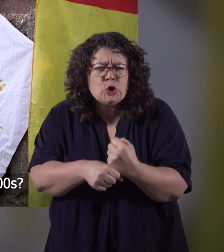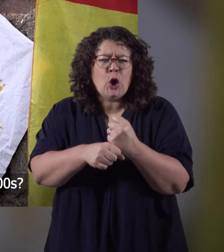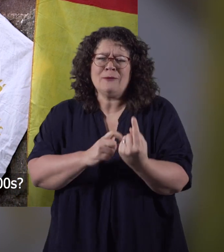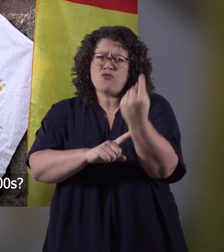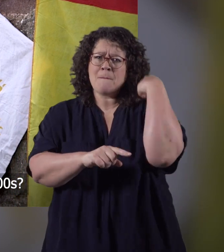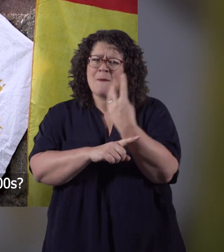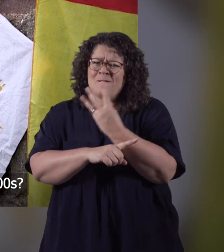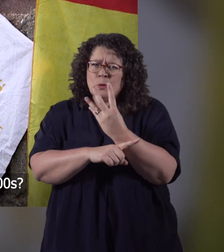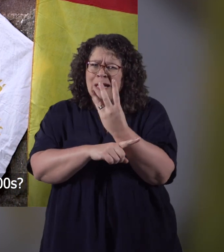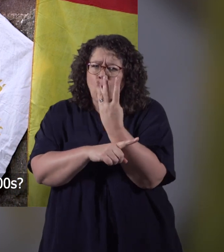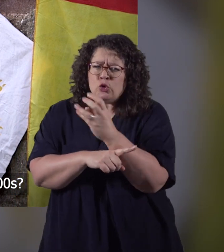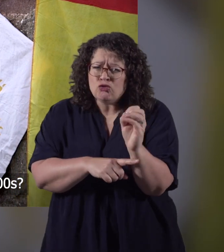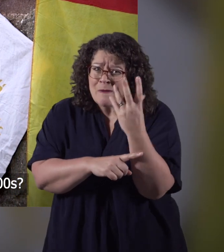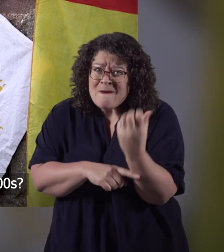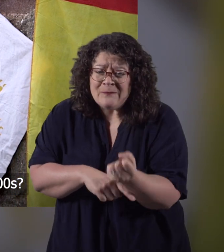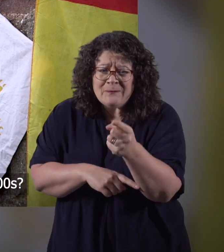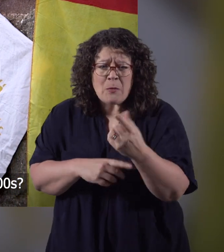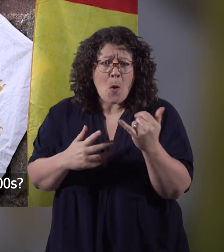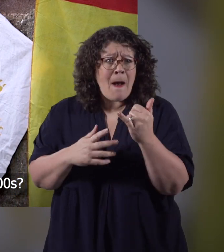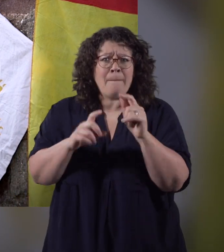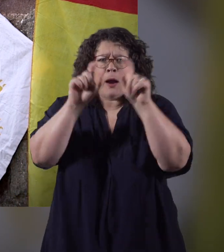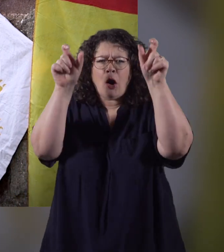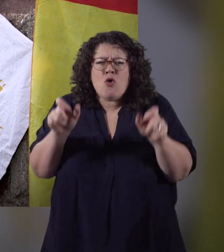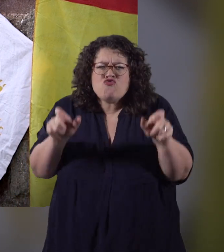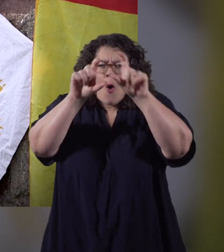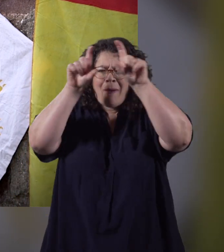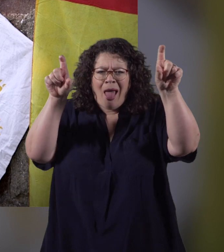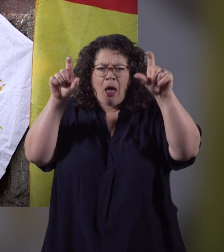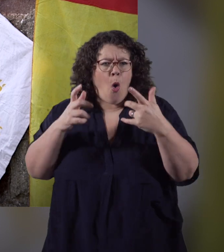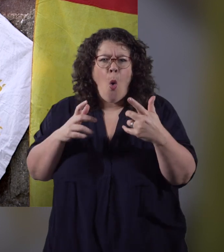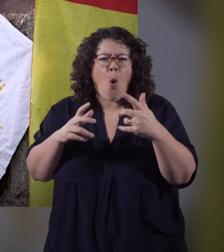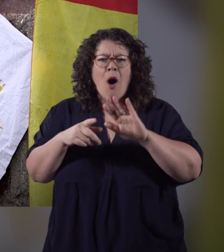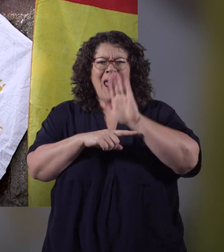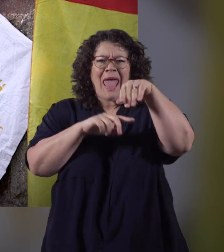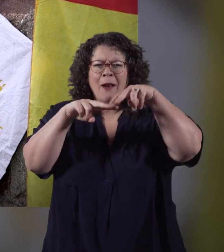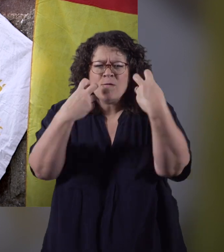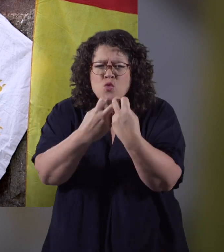or church that dates back to the 1400s? An old Cromlech or Hillfort, maybe?